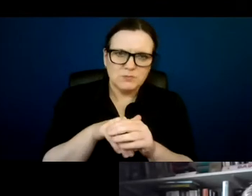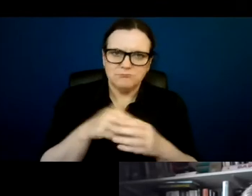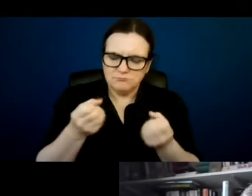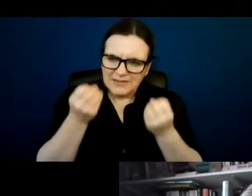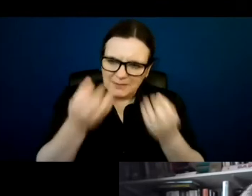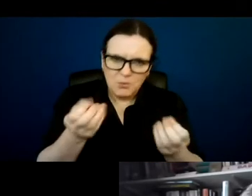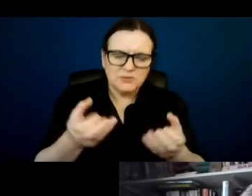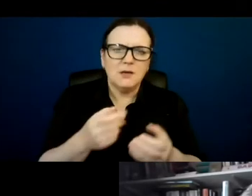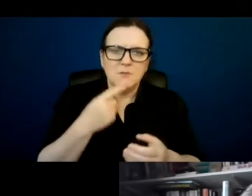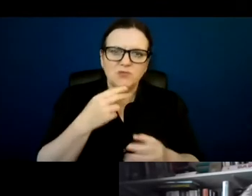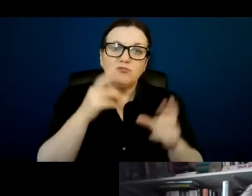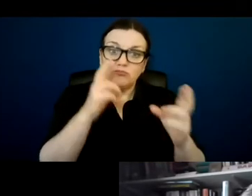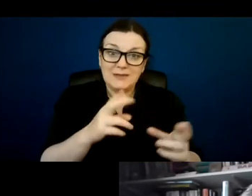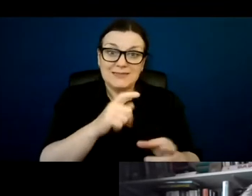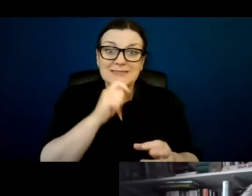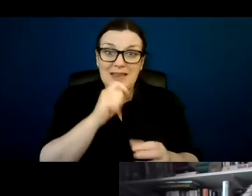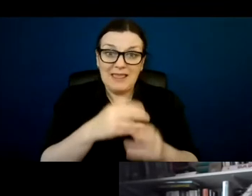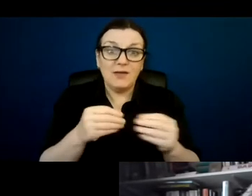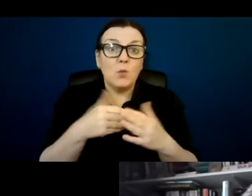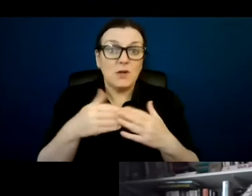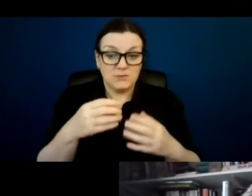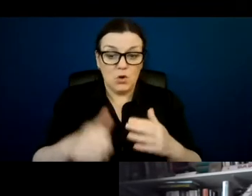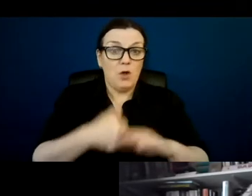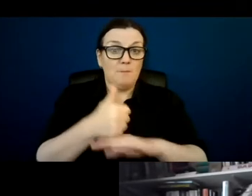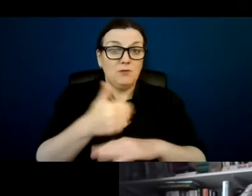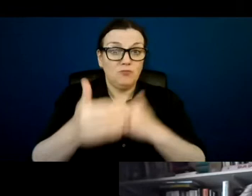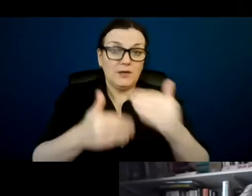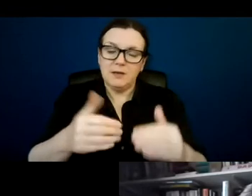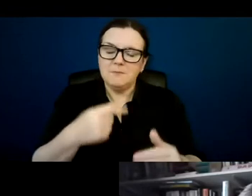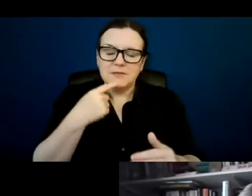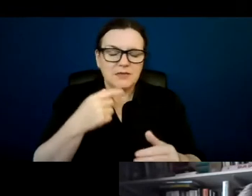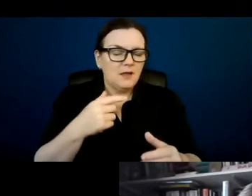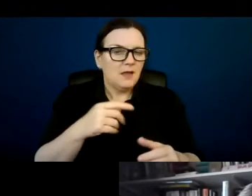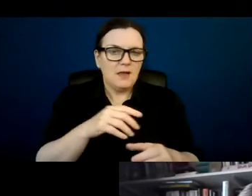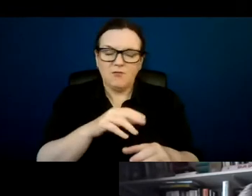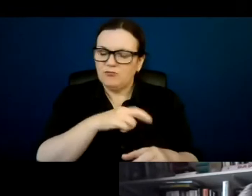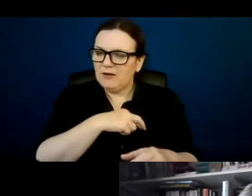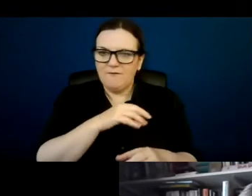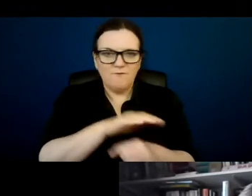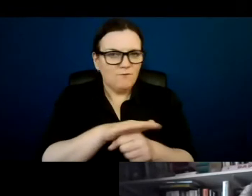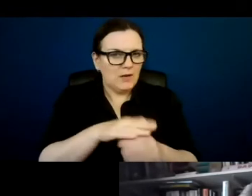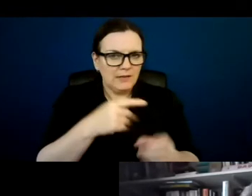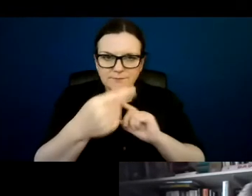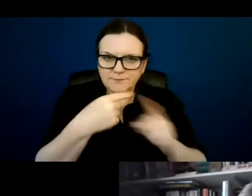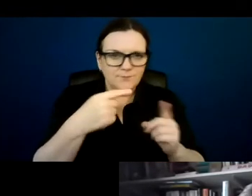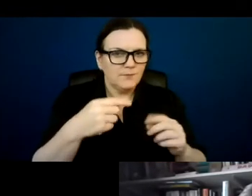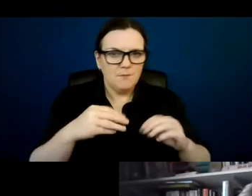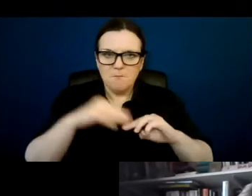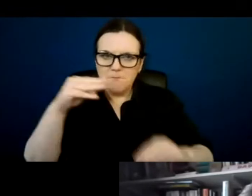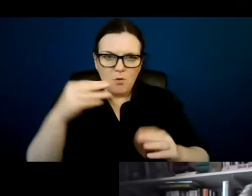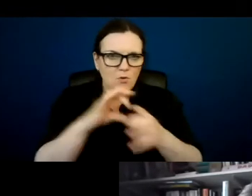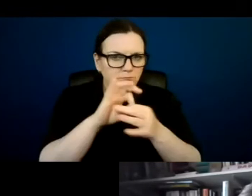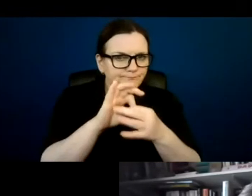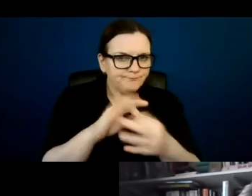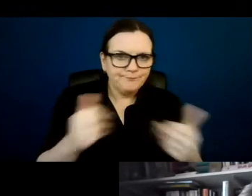The telling thing will be when we get up and running. But look, I absolutely am completely open to bilateral further engagement and